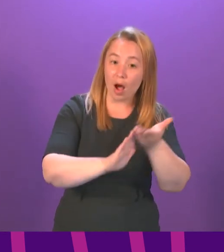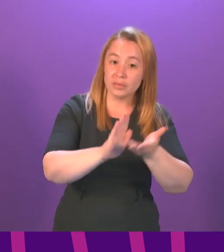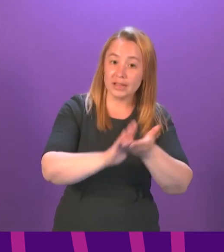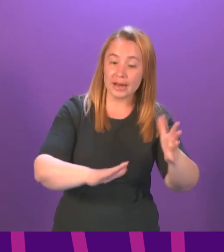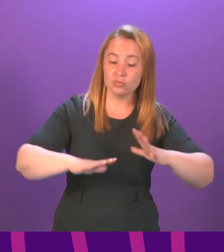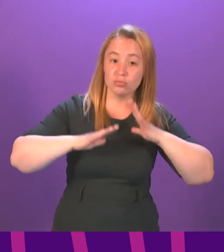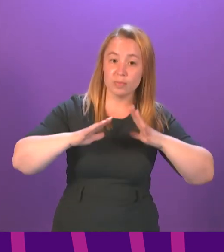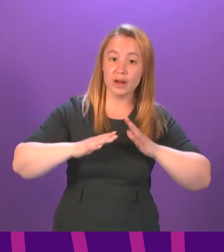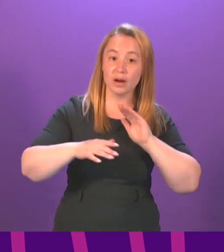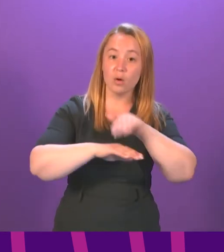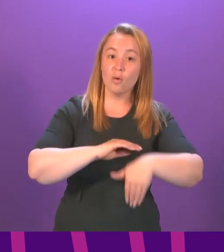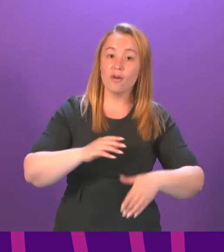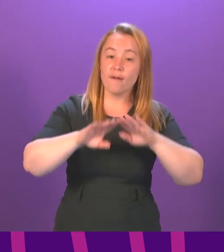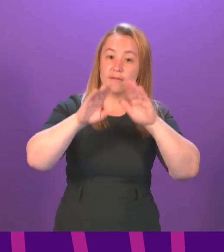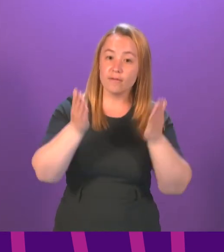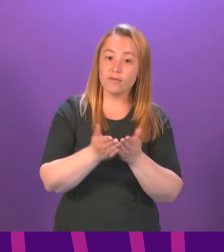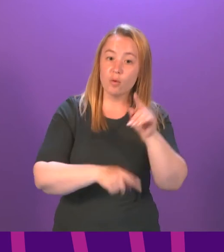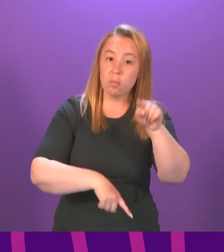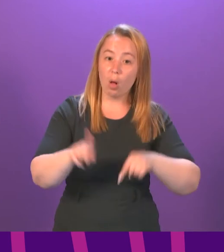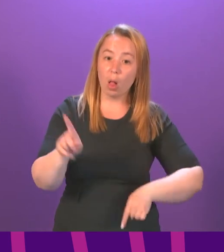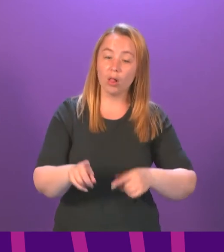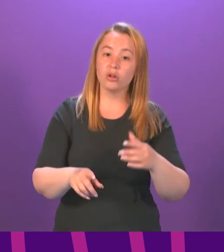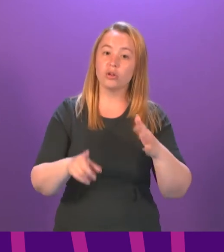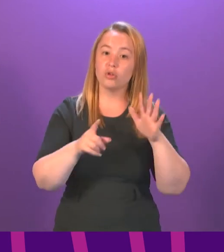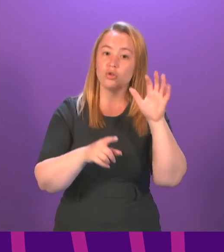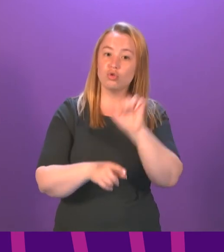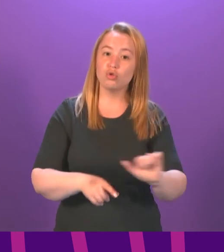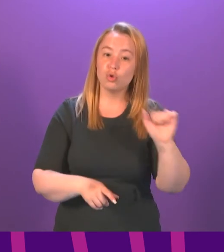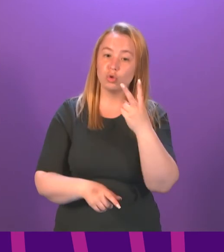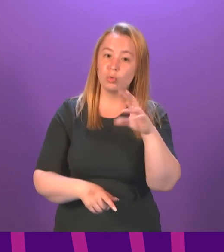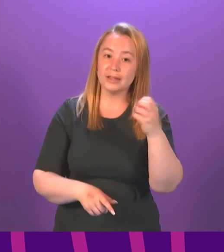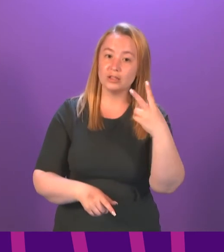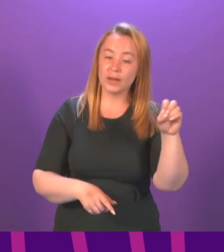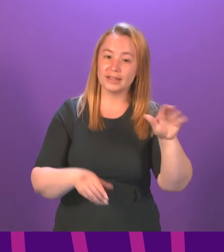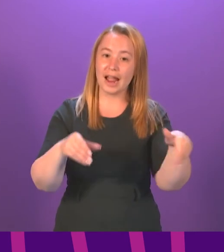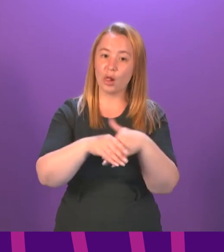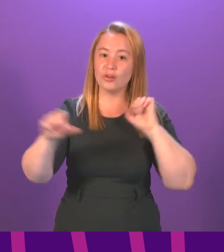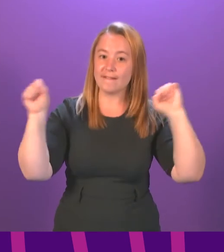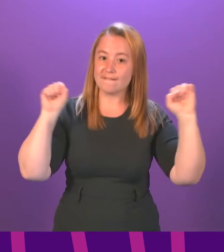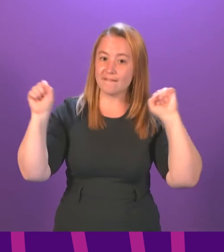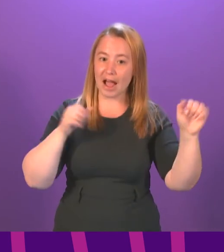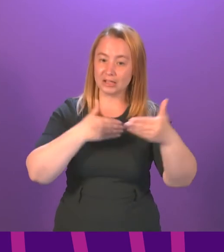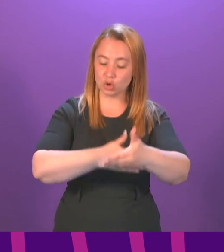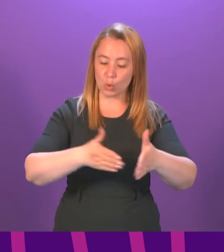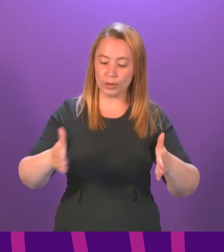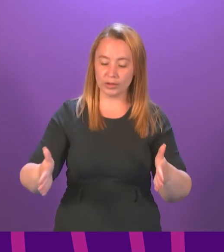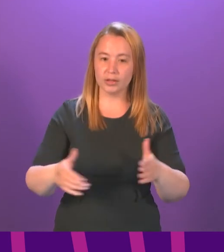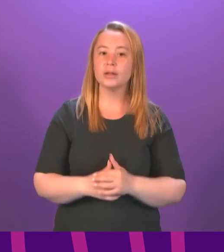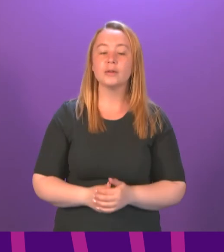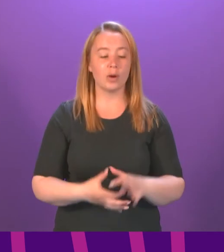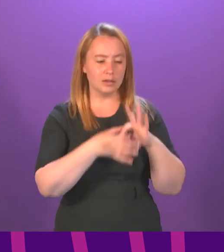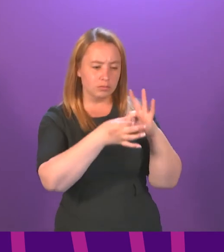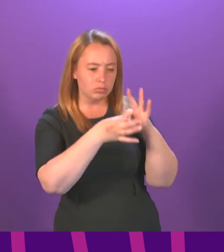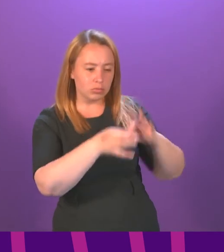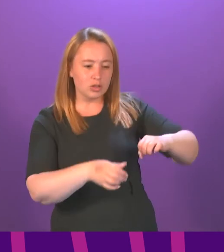preparations for Euro 2020, including the Fanzone? Cabinet Secretary, Hamza Youssef. Presiding Officer, we're working closely with the Scottish FA,